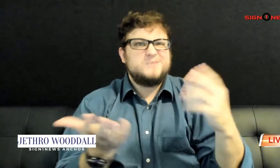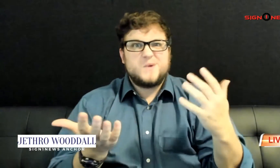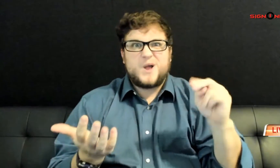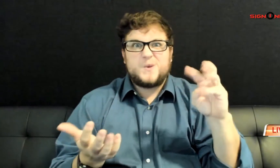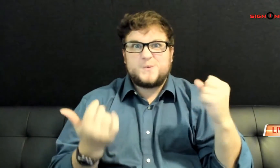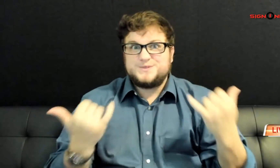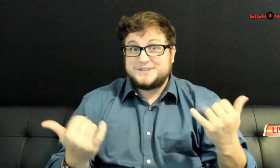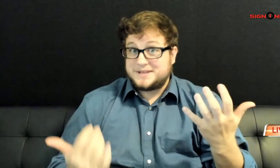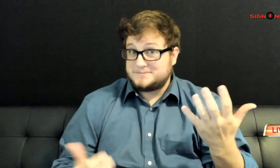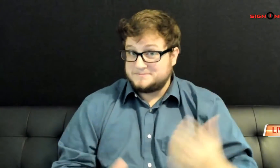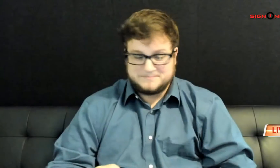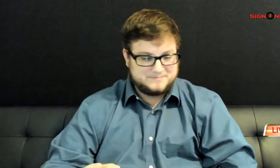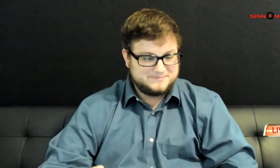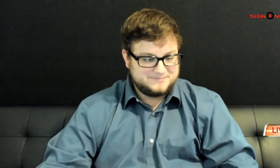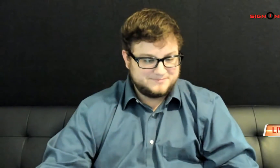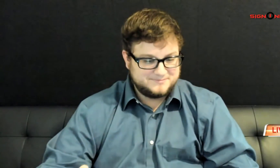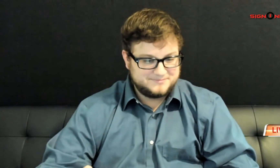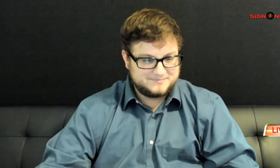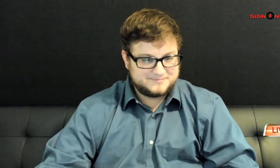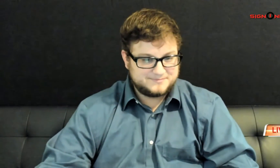So let's take a look at what's happening in the news today.